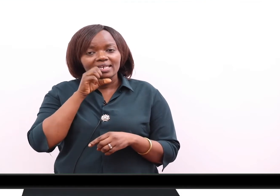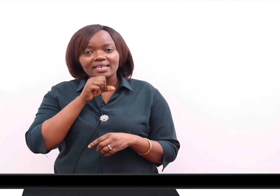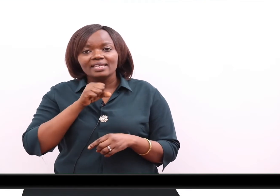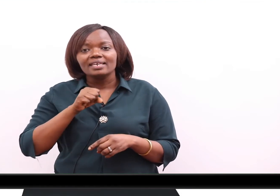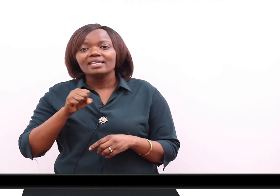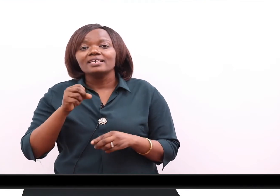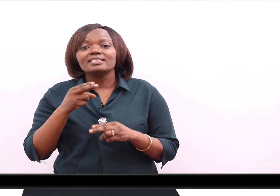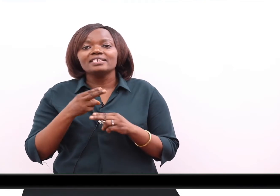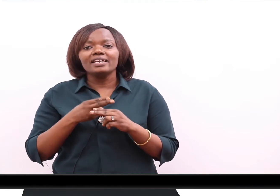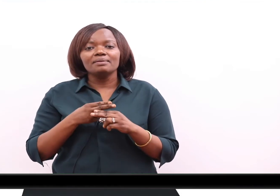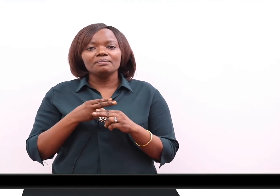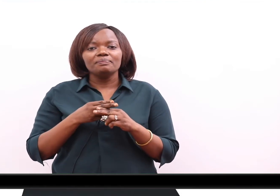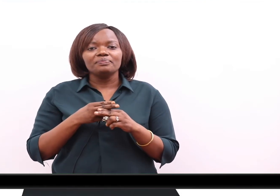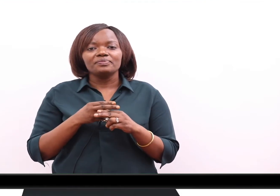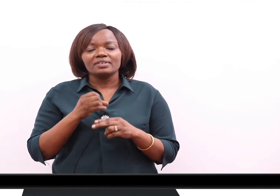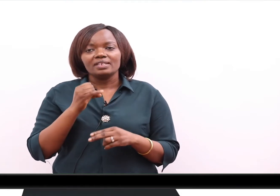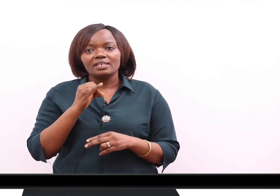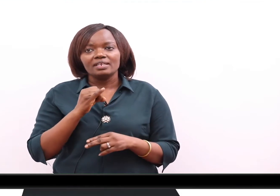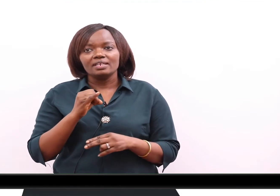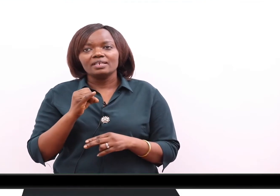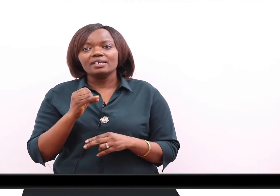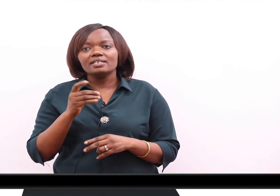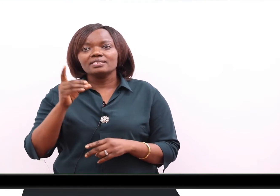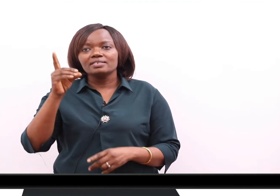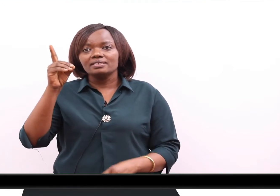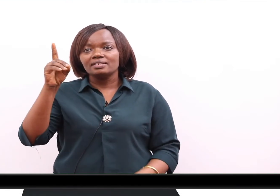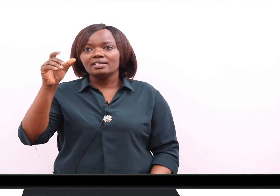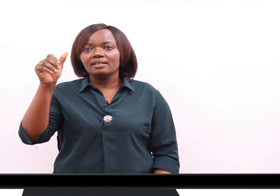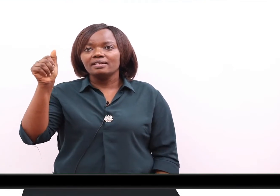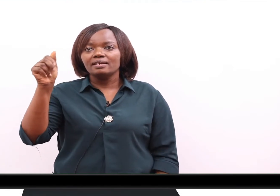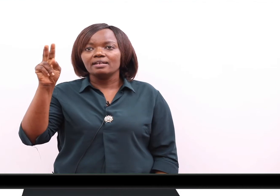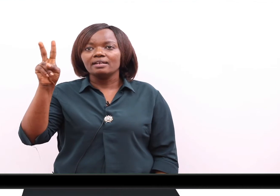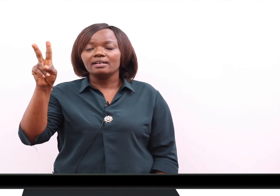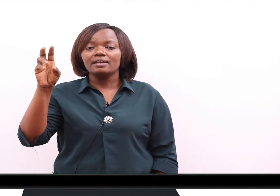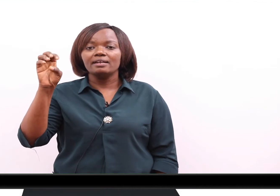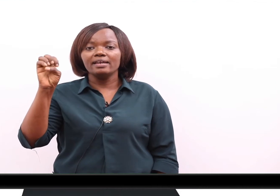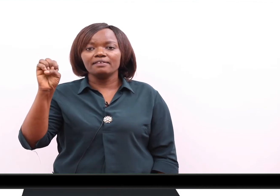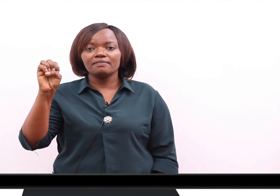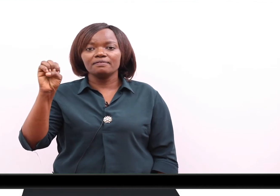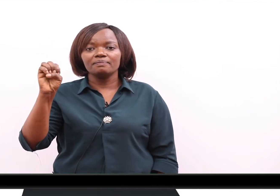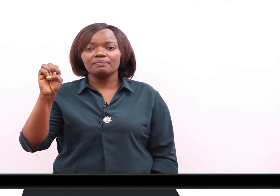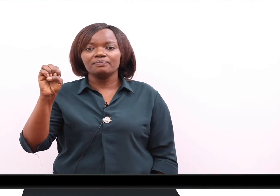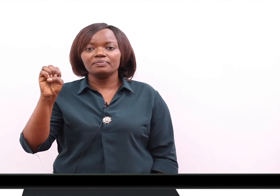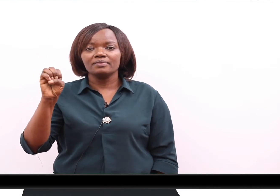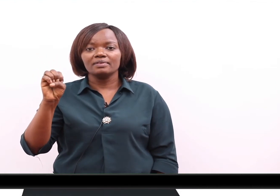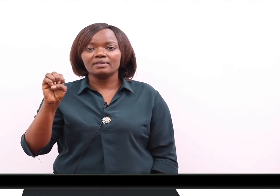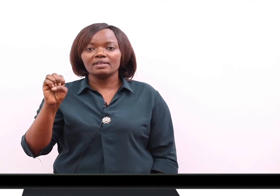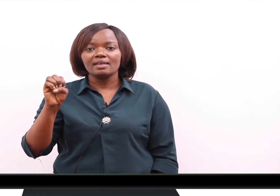His name is Dave.